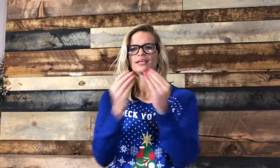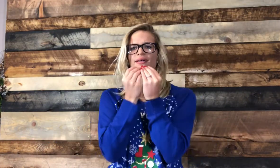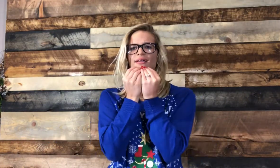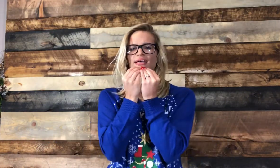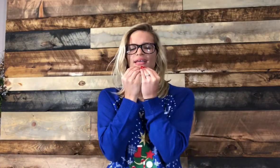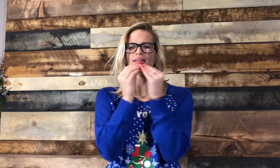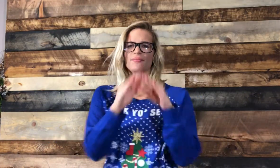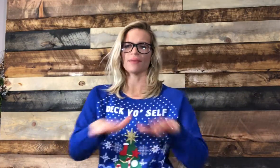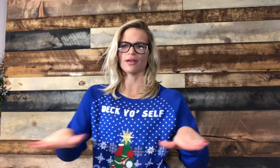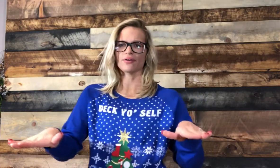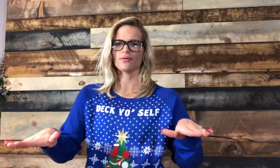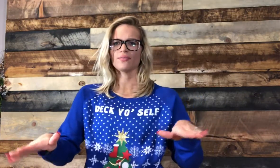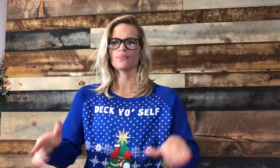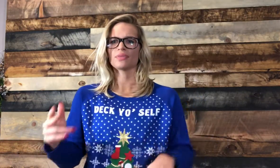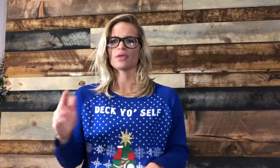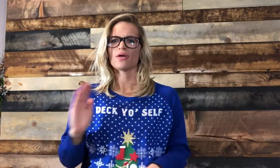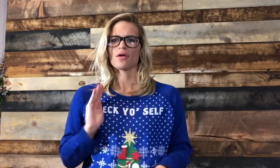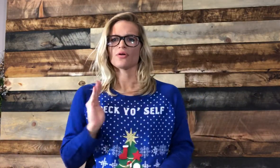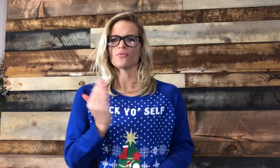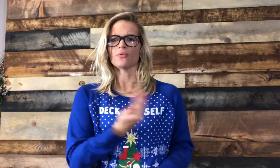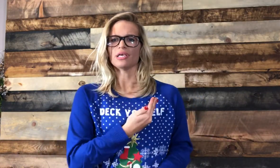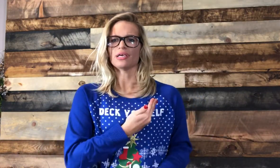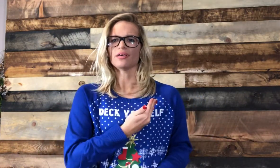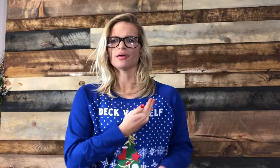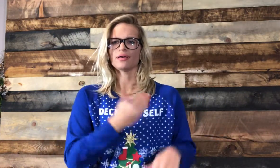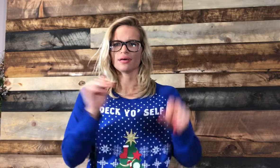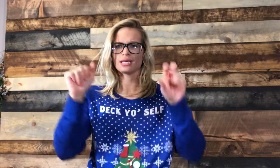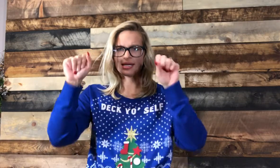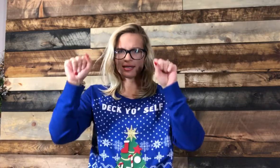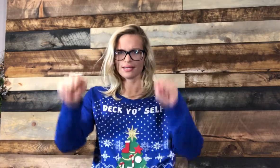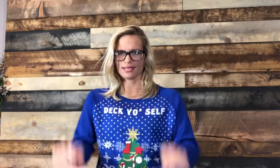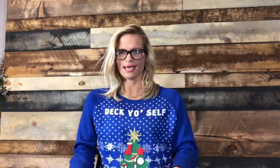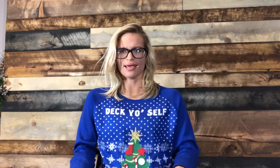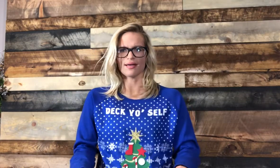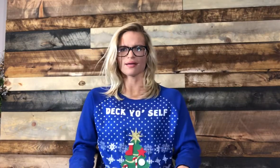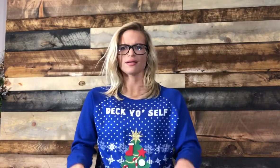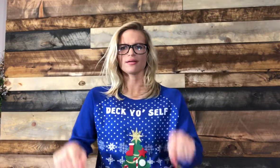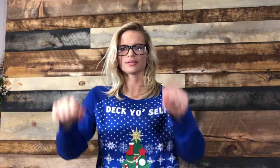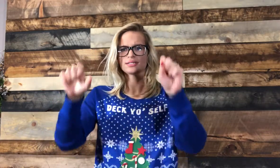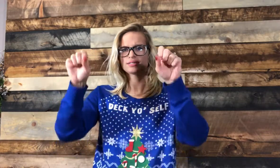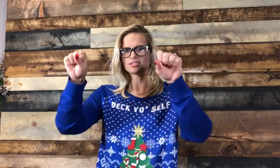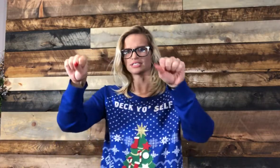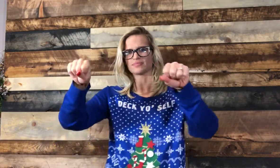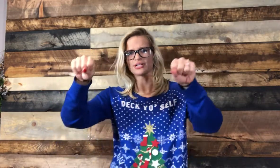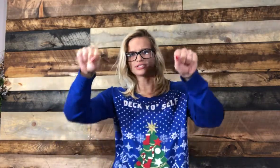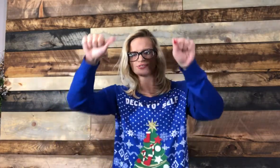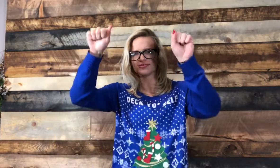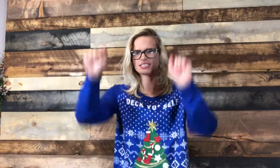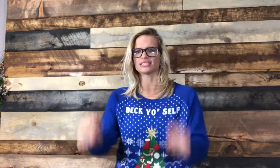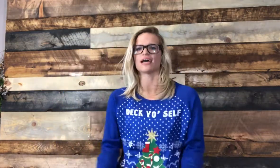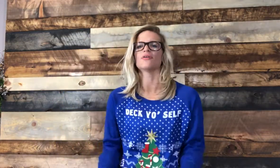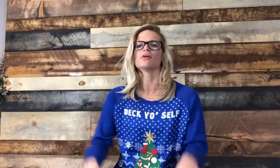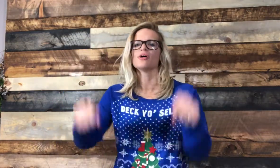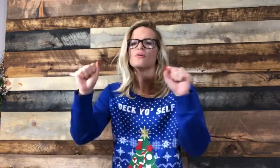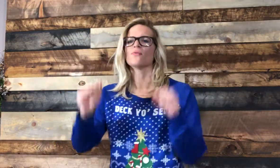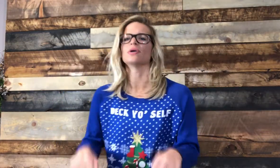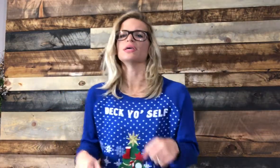In the meadow, we can, let's just bring two fists down. We